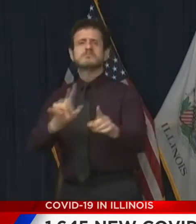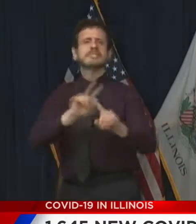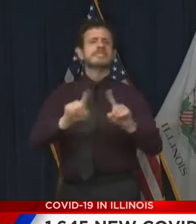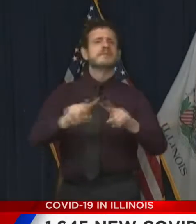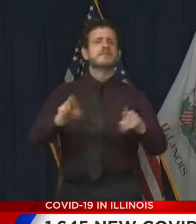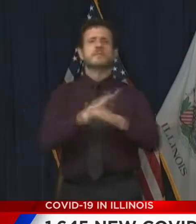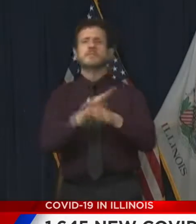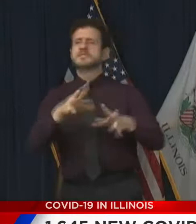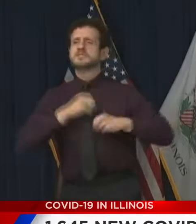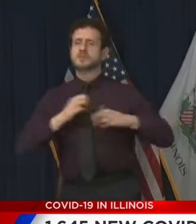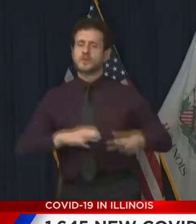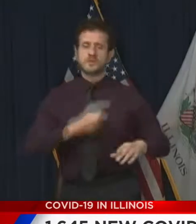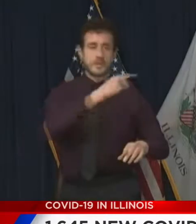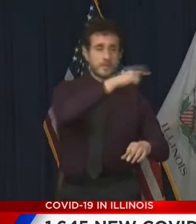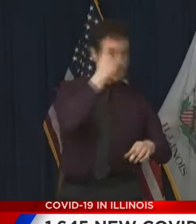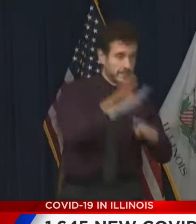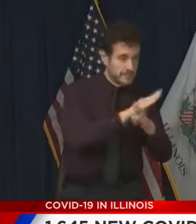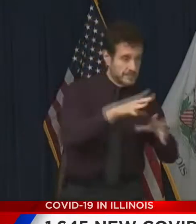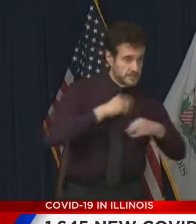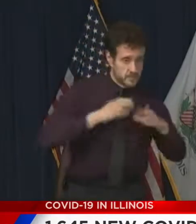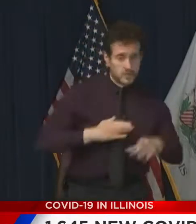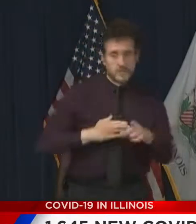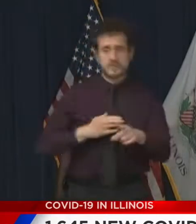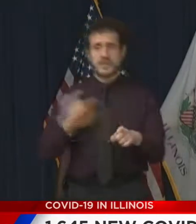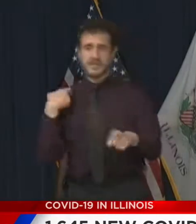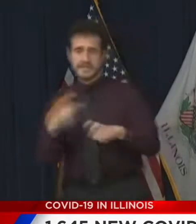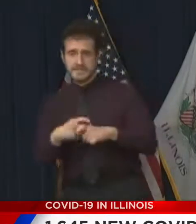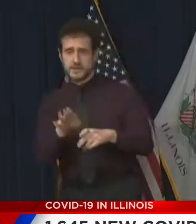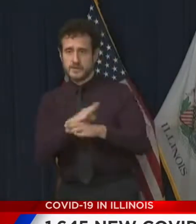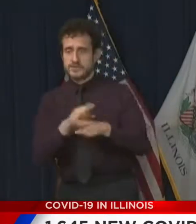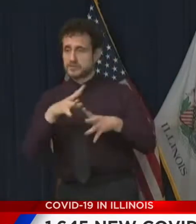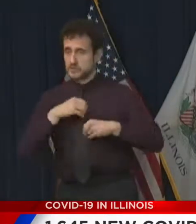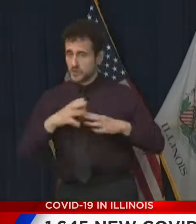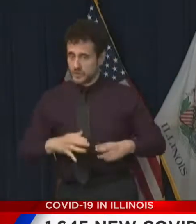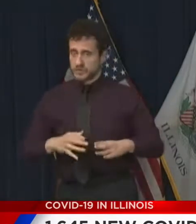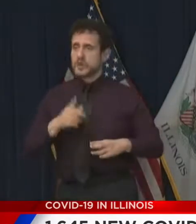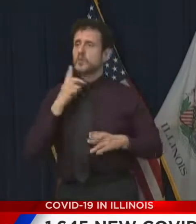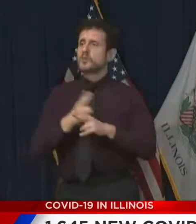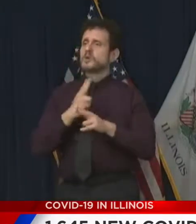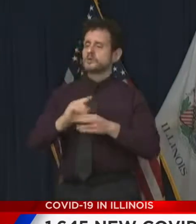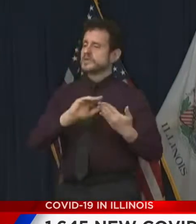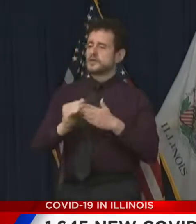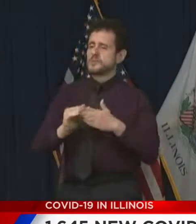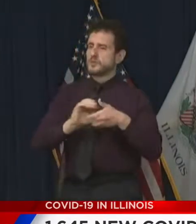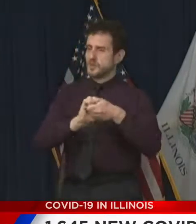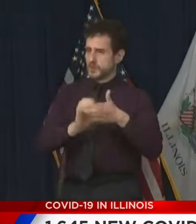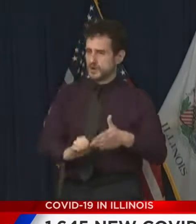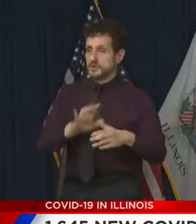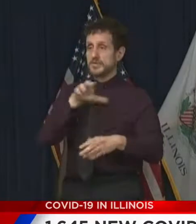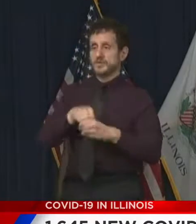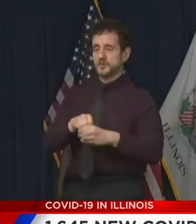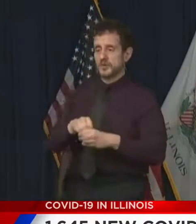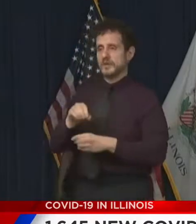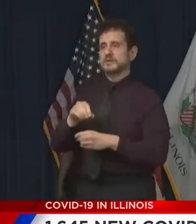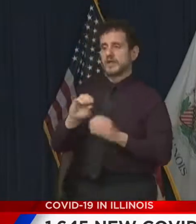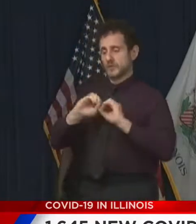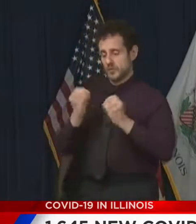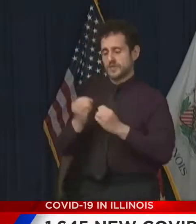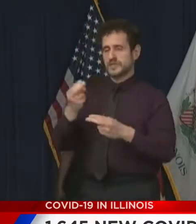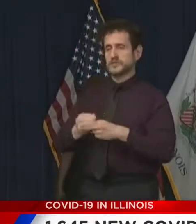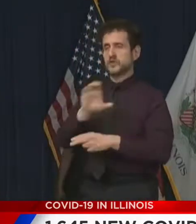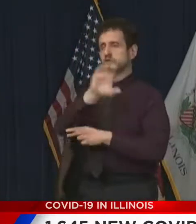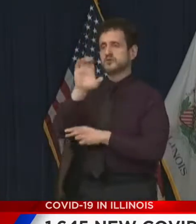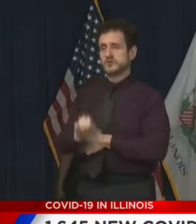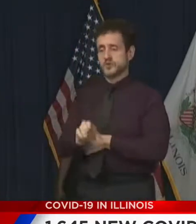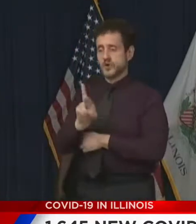through four community navigator partners, including the Chicago Urban League. Because a